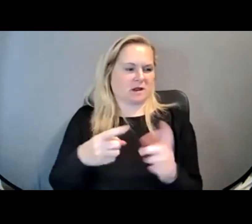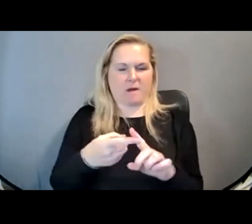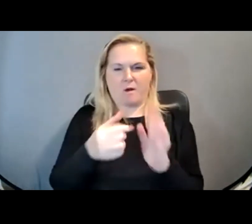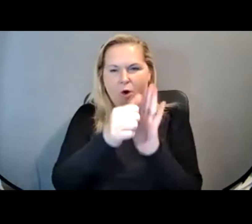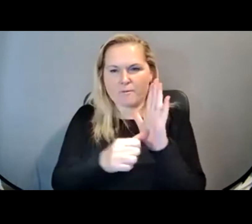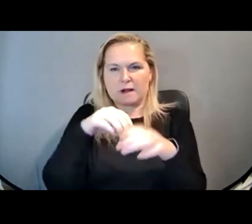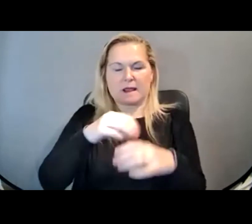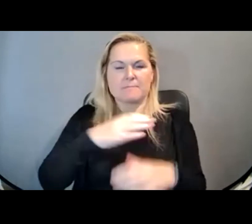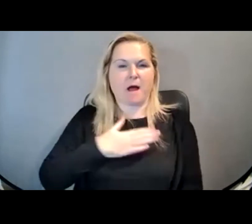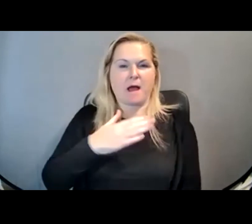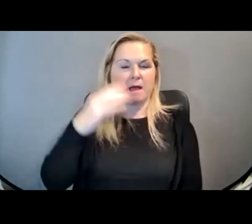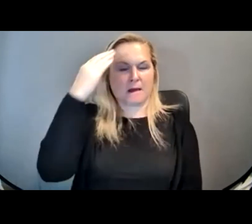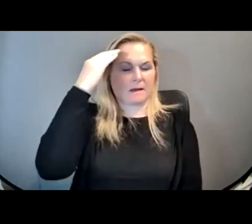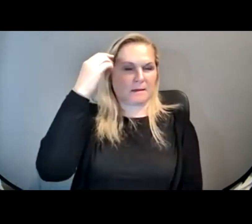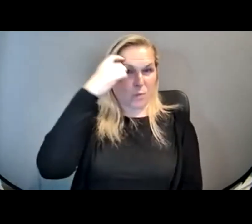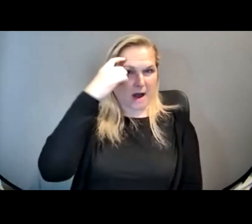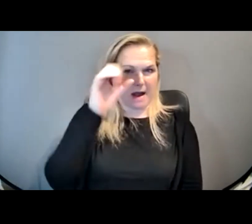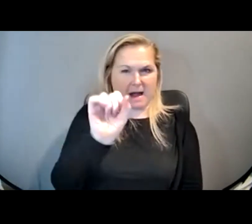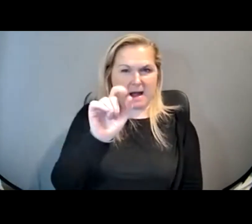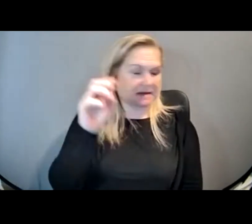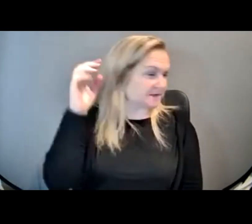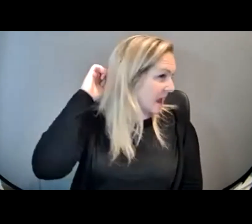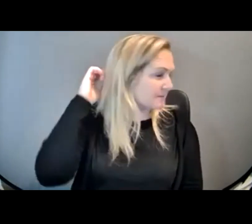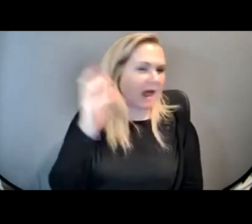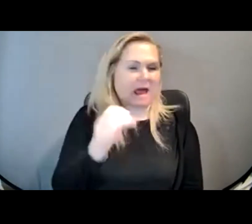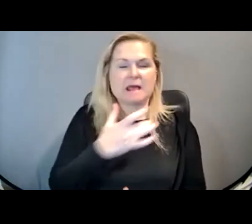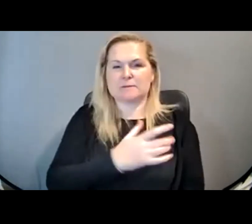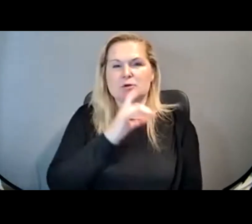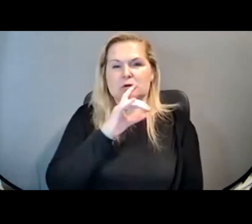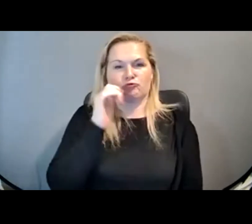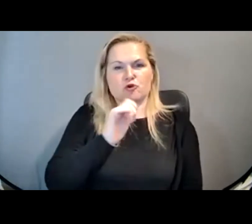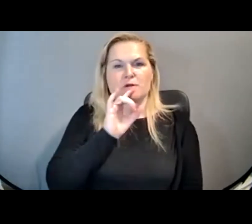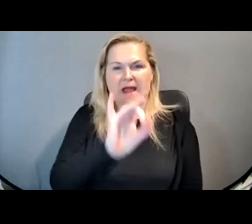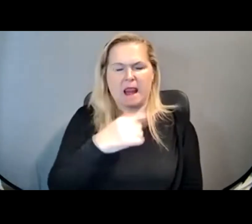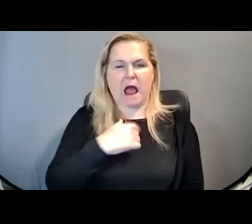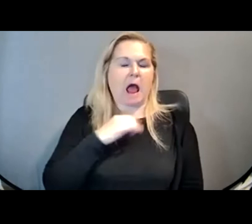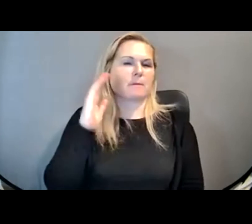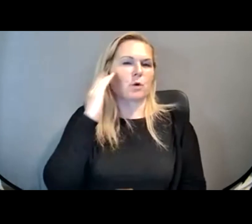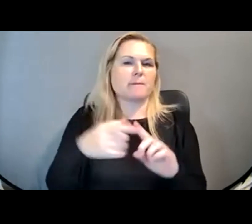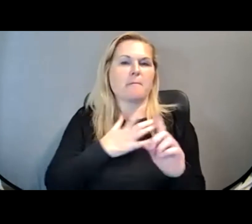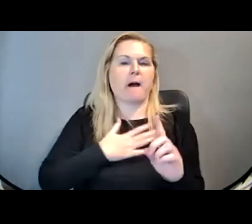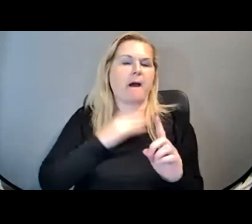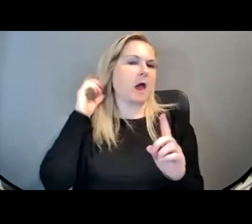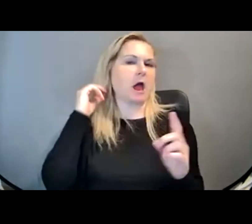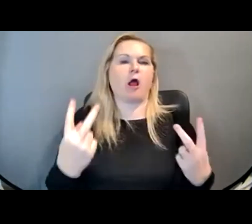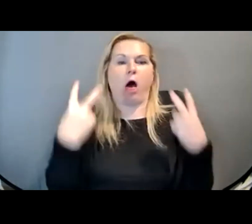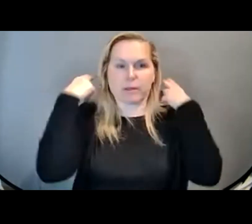brainstem and typical eight-year-old girl stuff. I'm worried about how much hair they're going to cut off in my head.